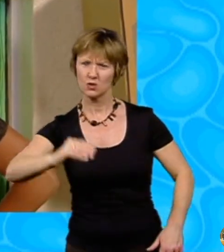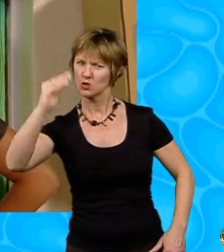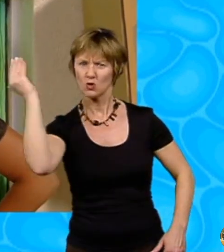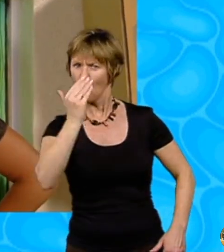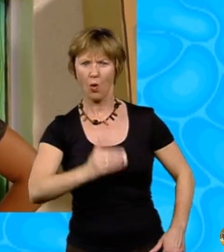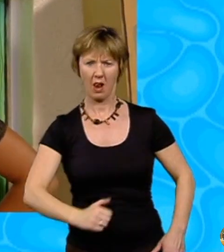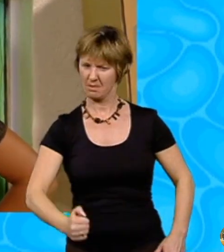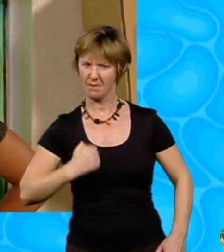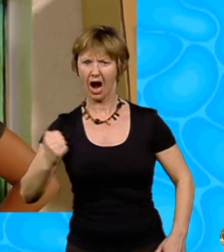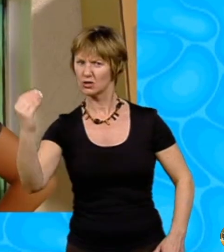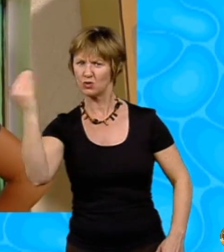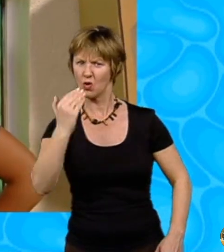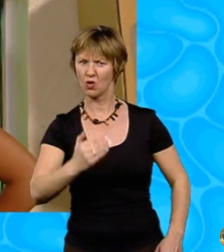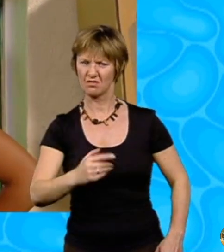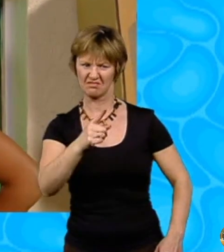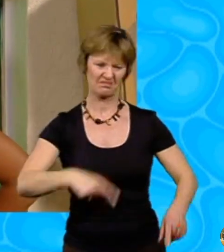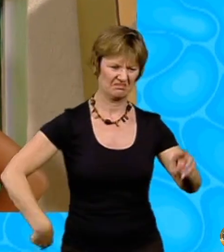be welcome at my school. You are dismissed.